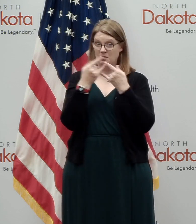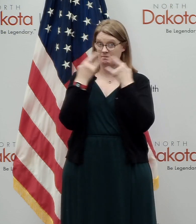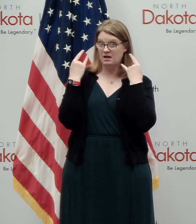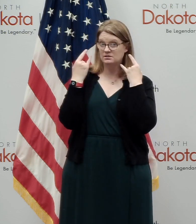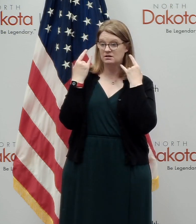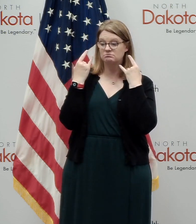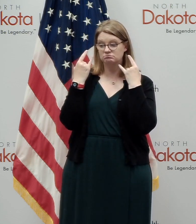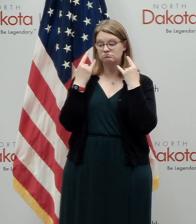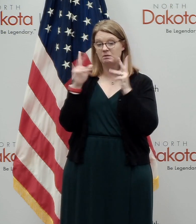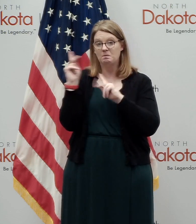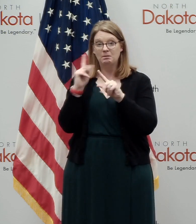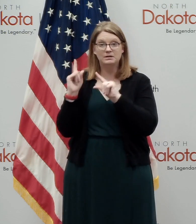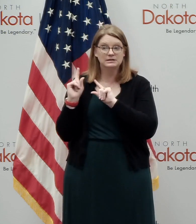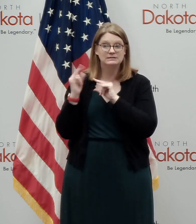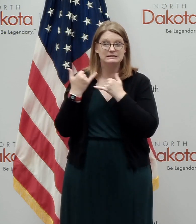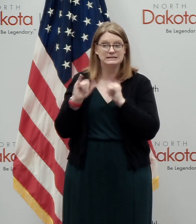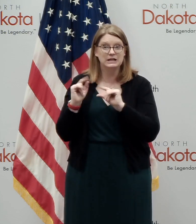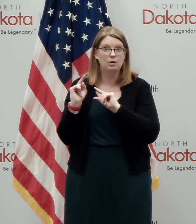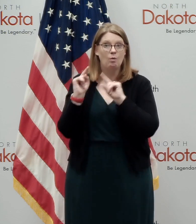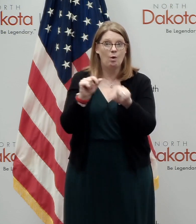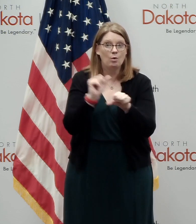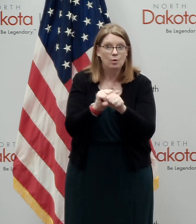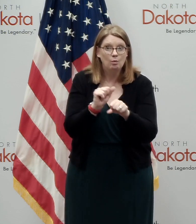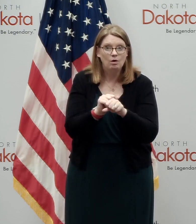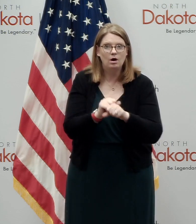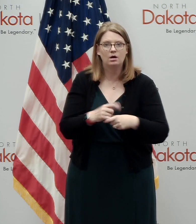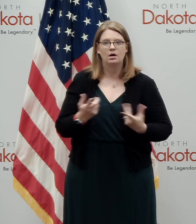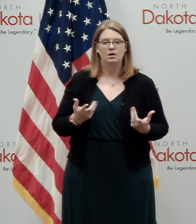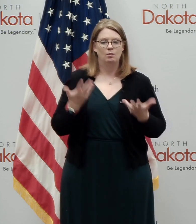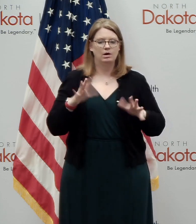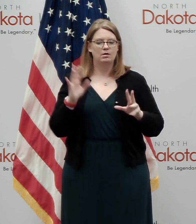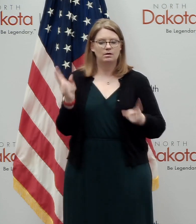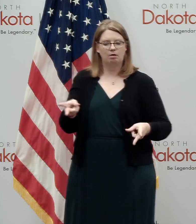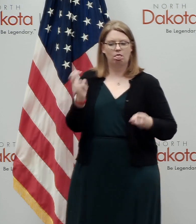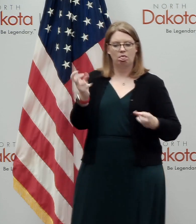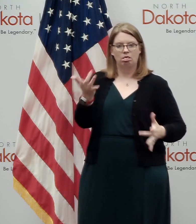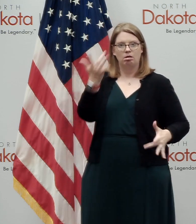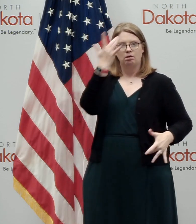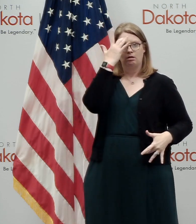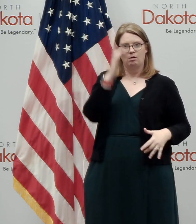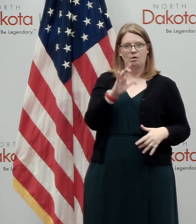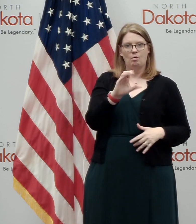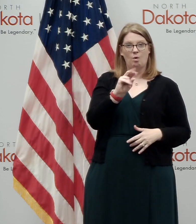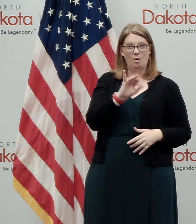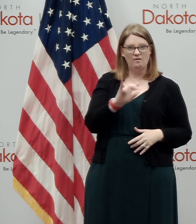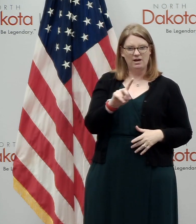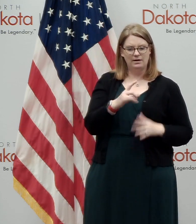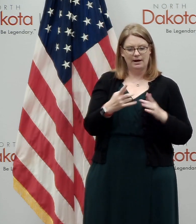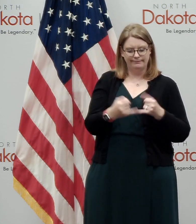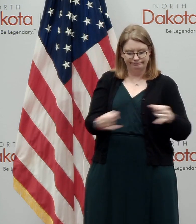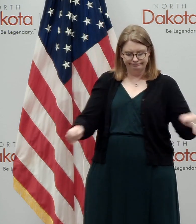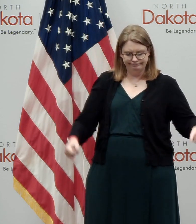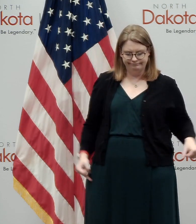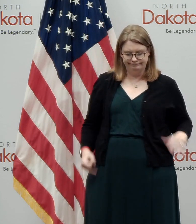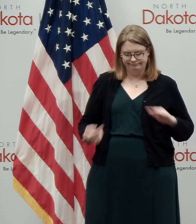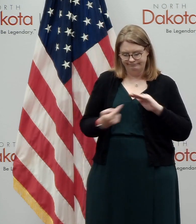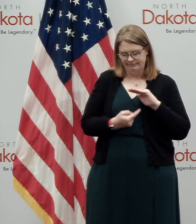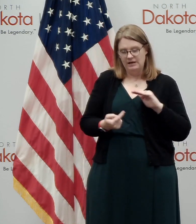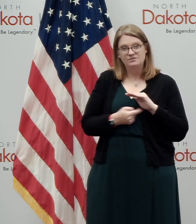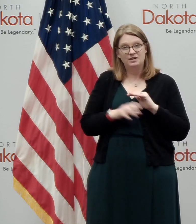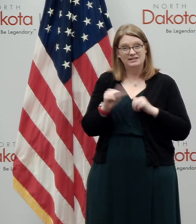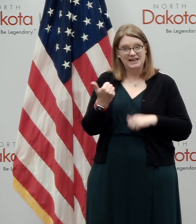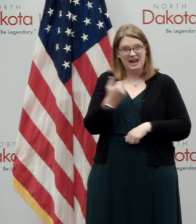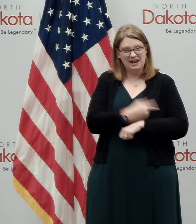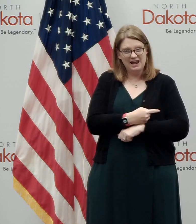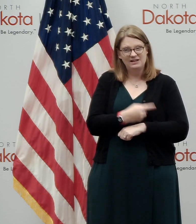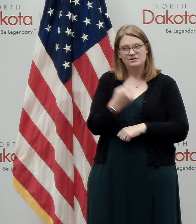as opposed to have them, uh, contract COVID and be quarantined or isolated for 10 to 14 days and lose that workforce.